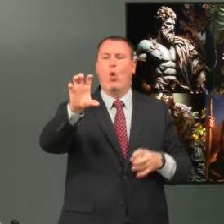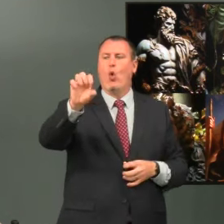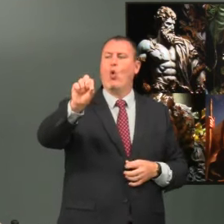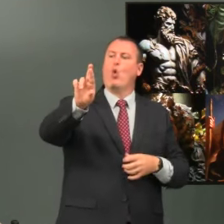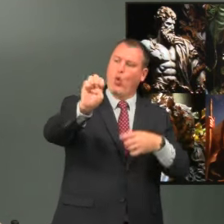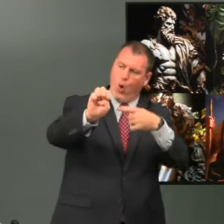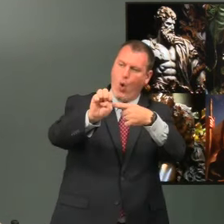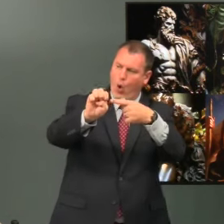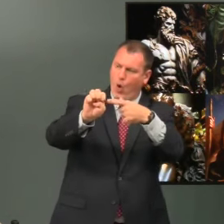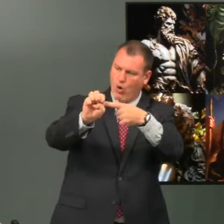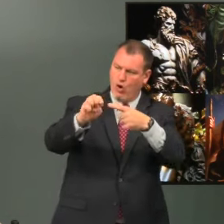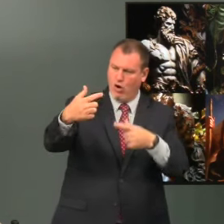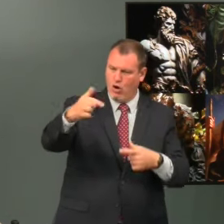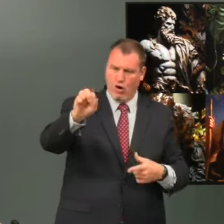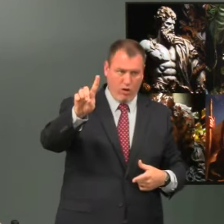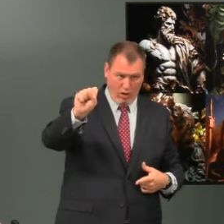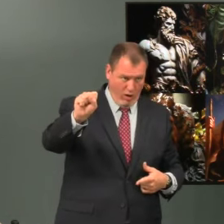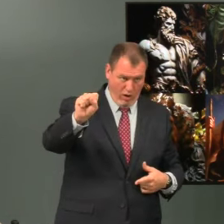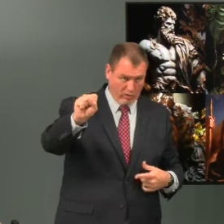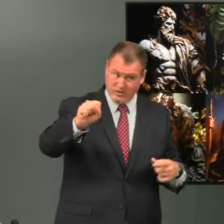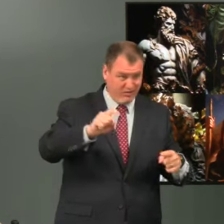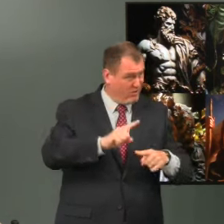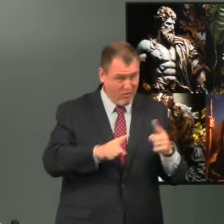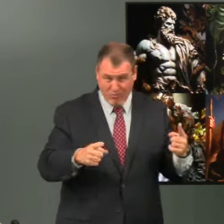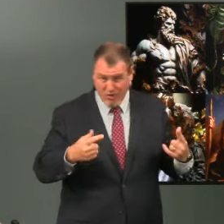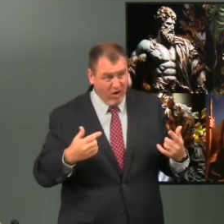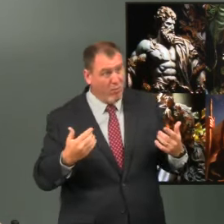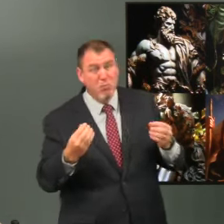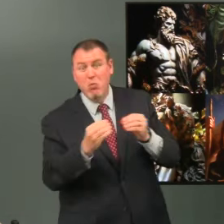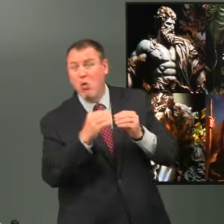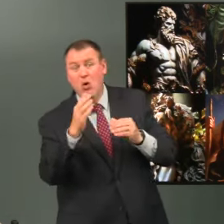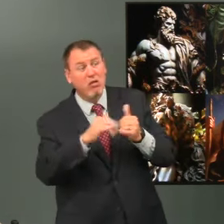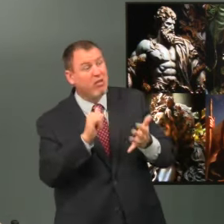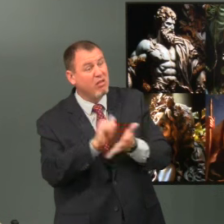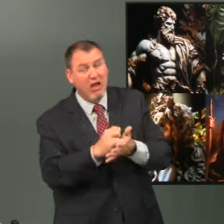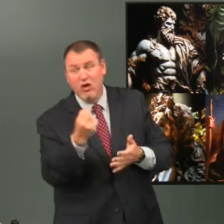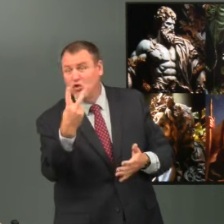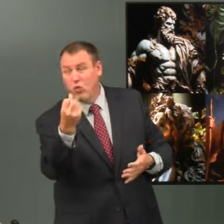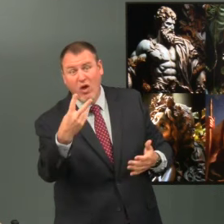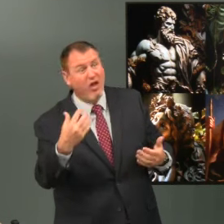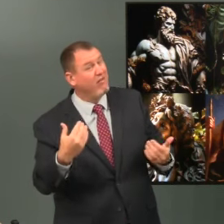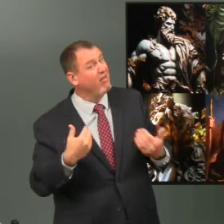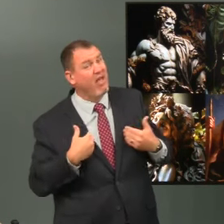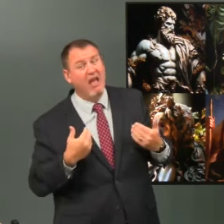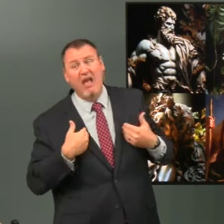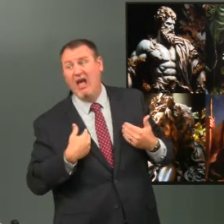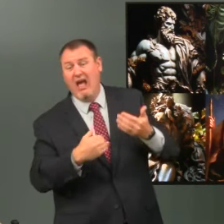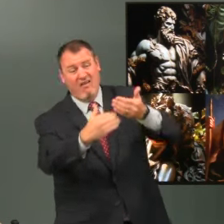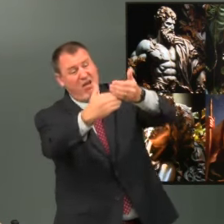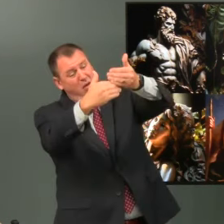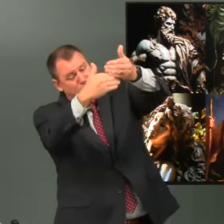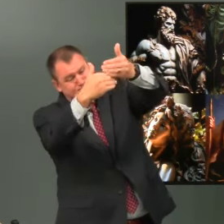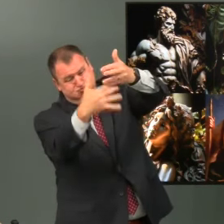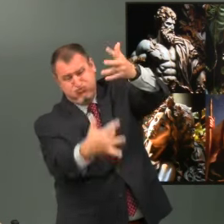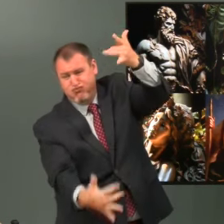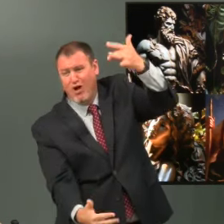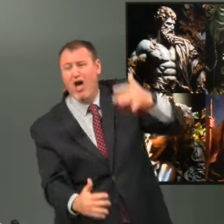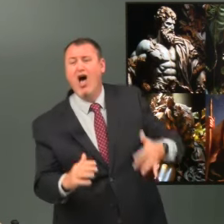they had over 12 core gods but they had many more than that 12